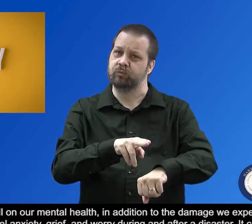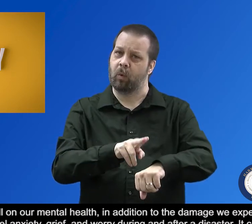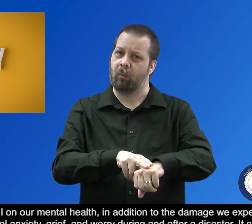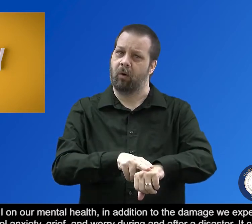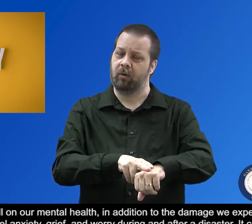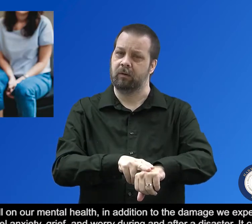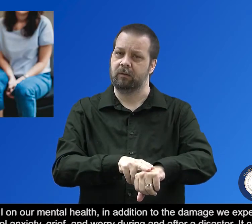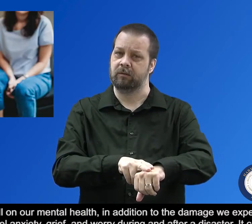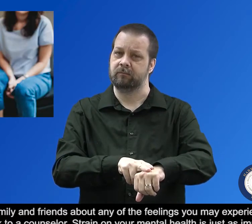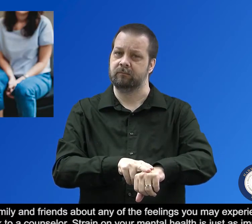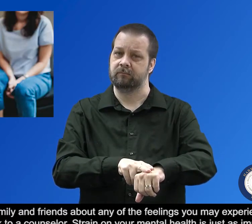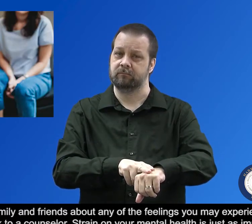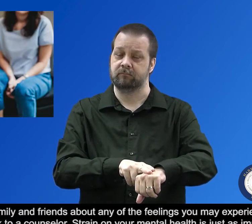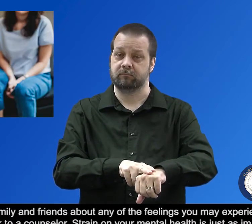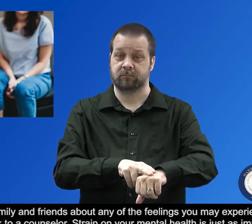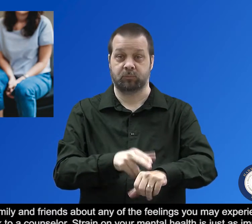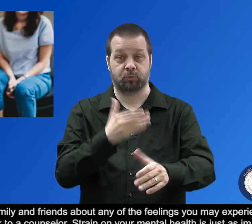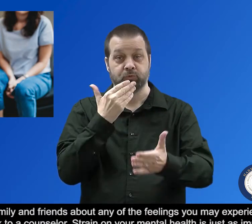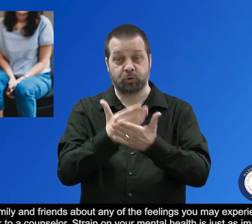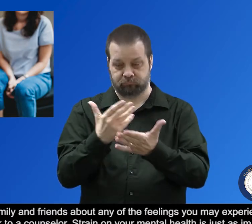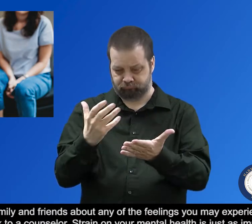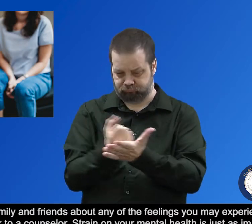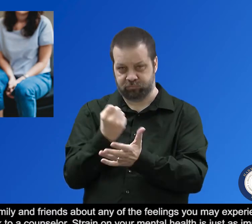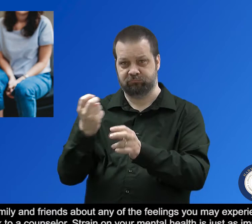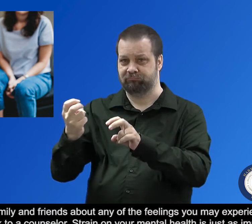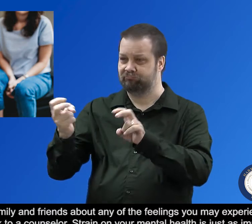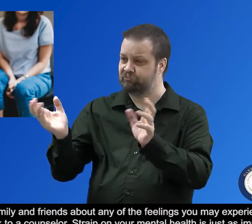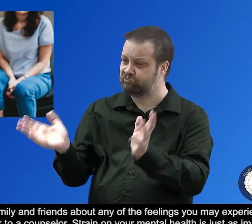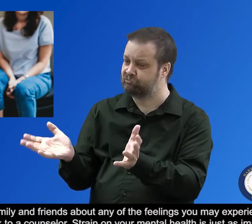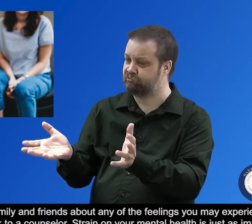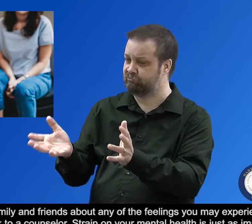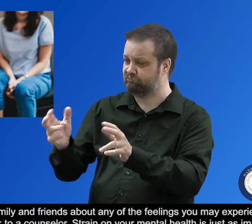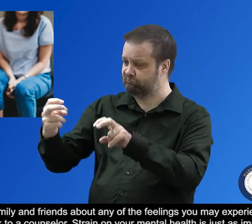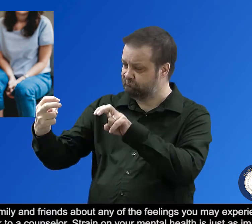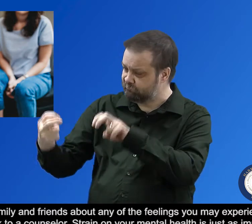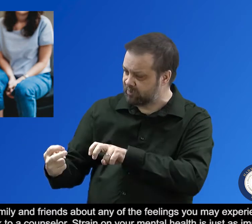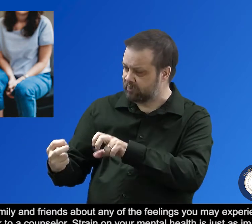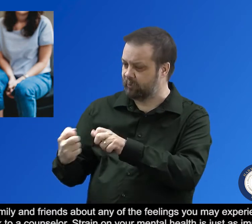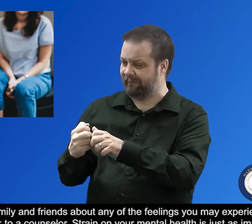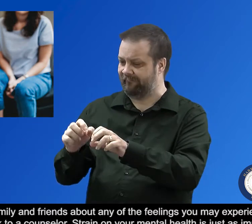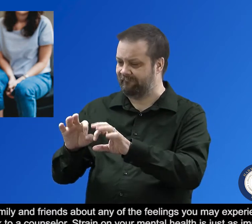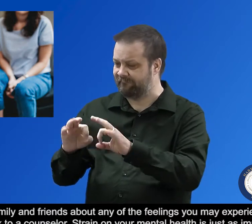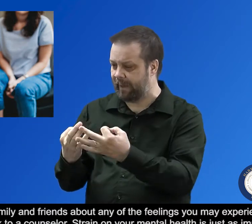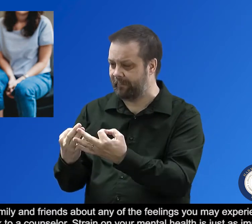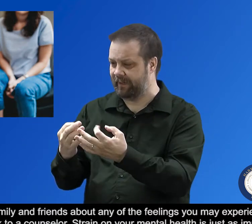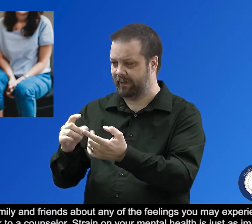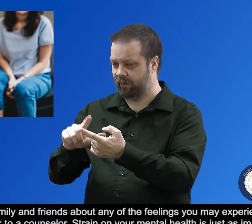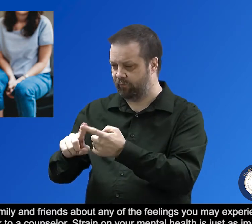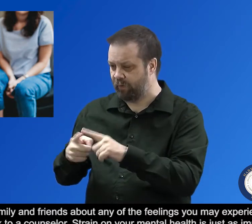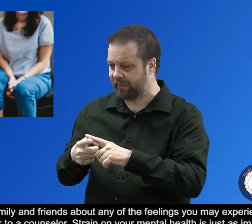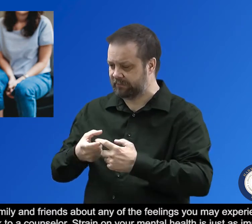It can be useful to talk with your family and friends about any of the feelings you may experience.